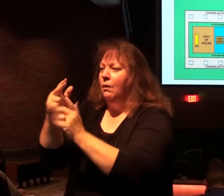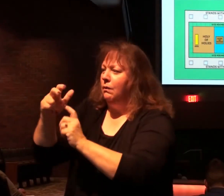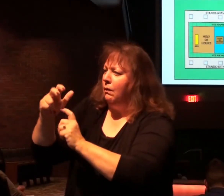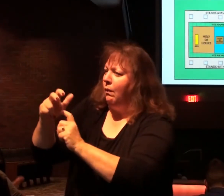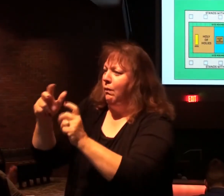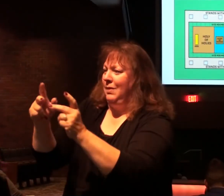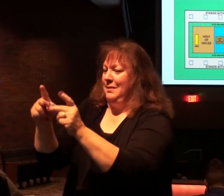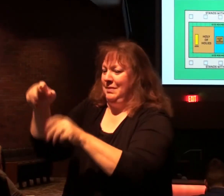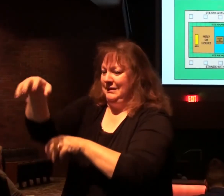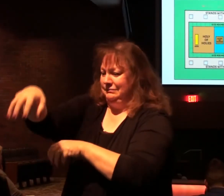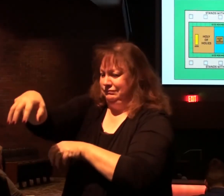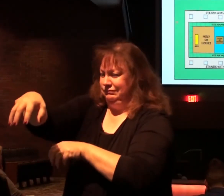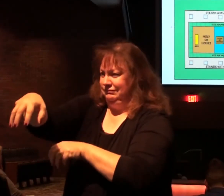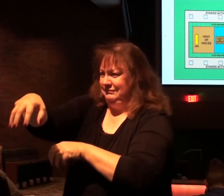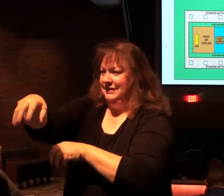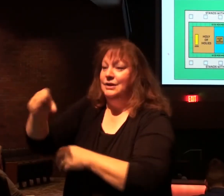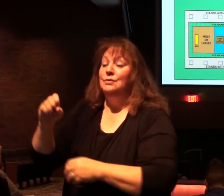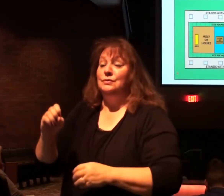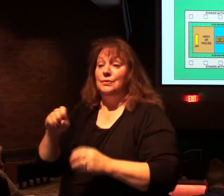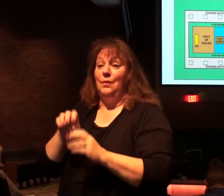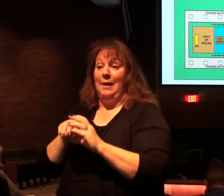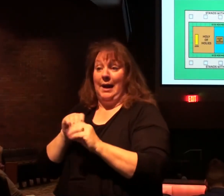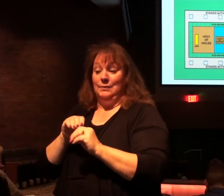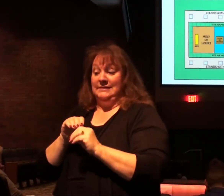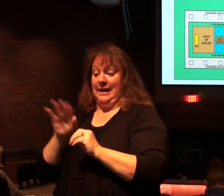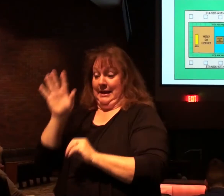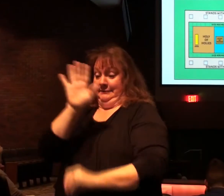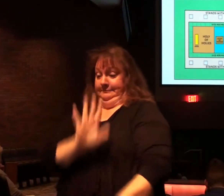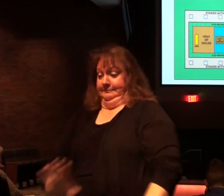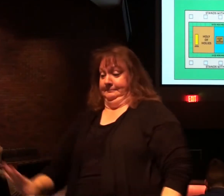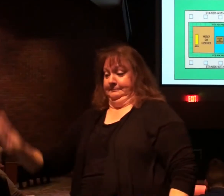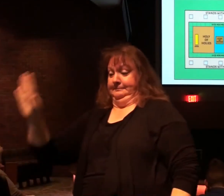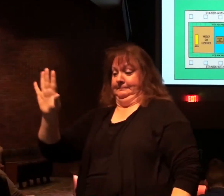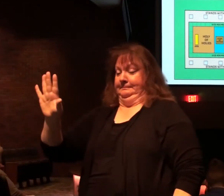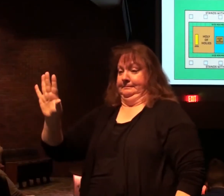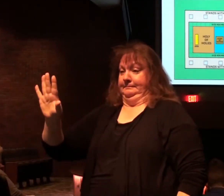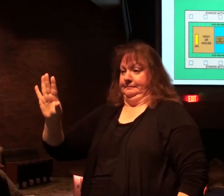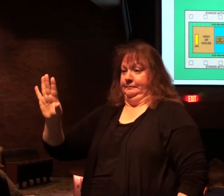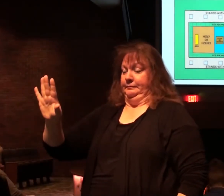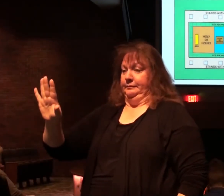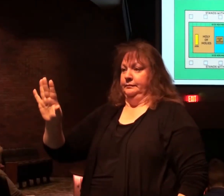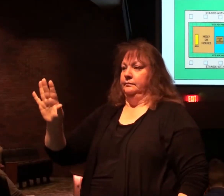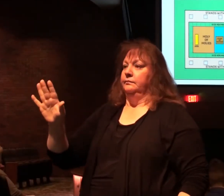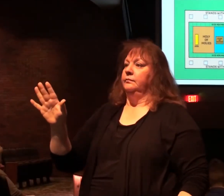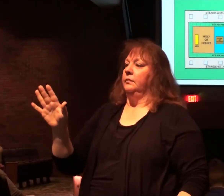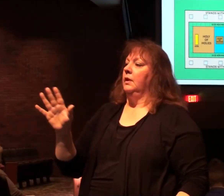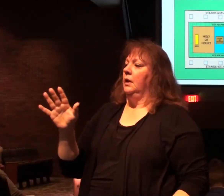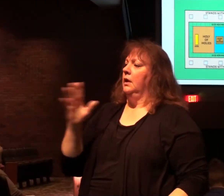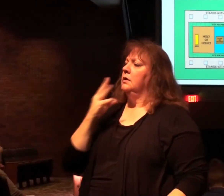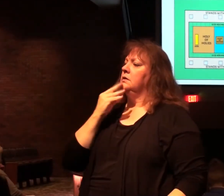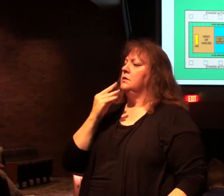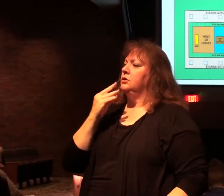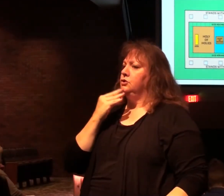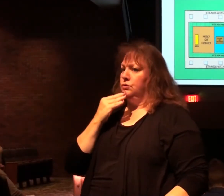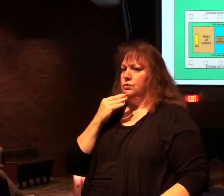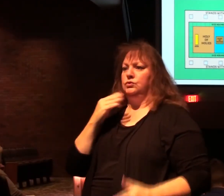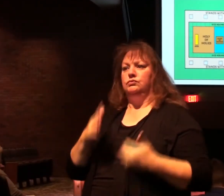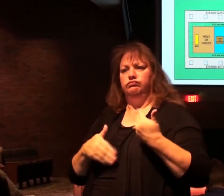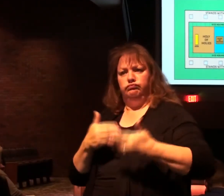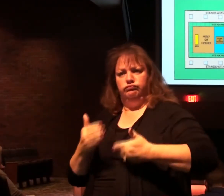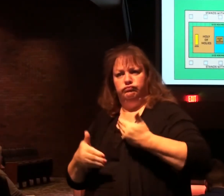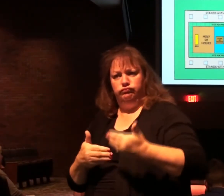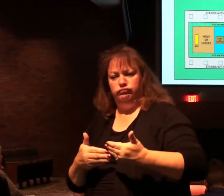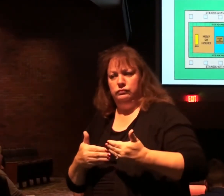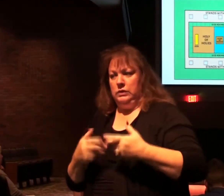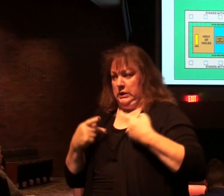area, and outside here, is where the Jews could function. Only